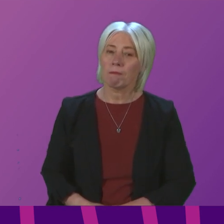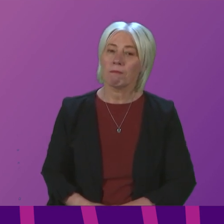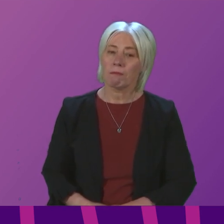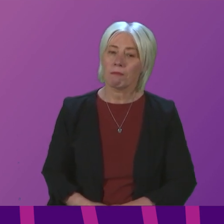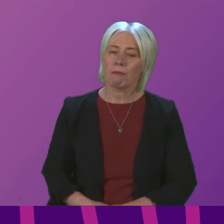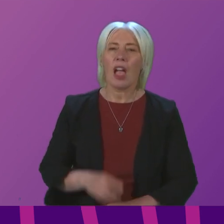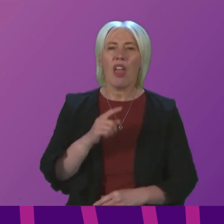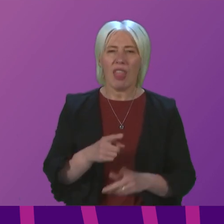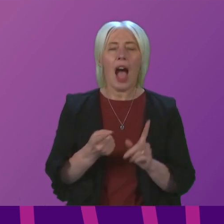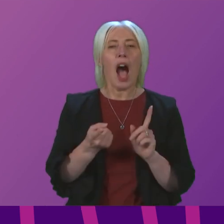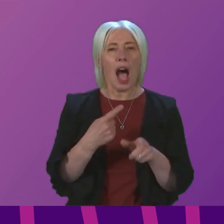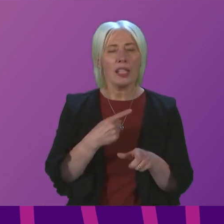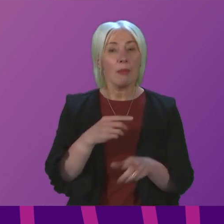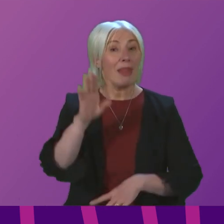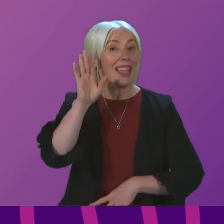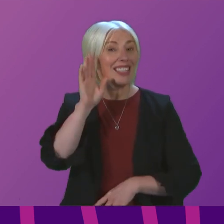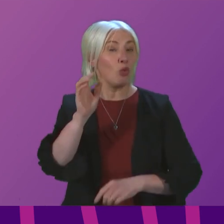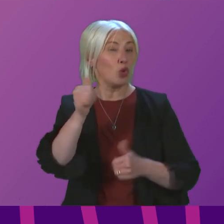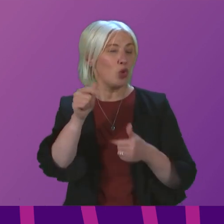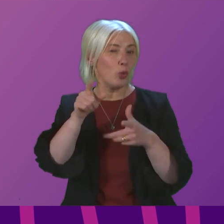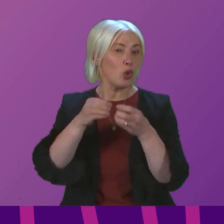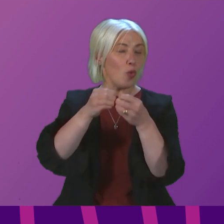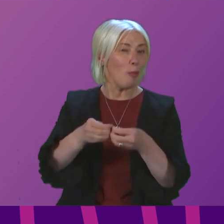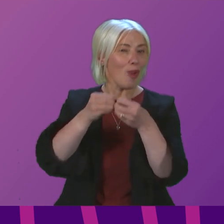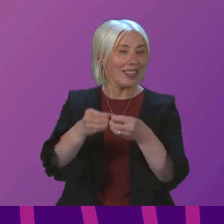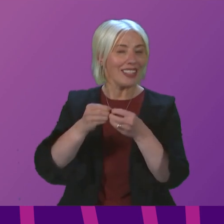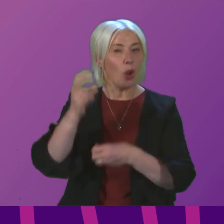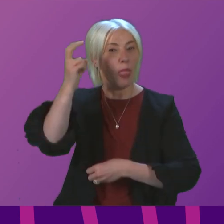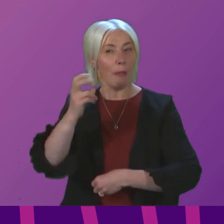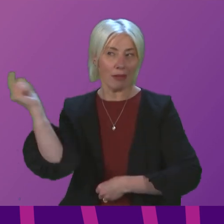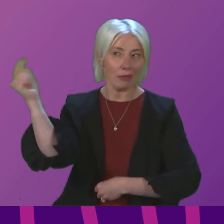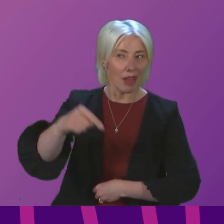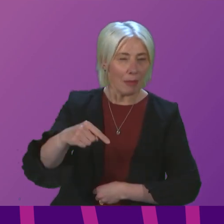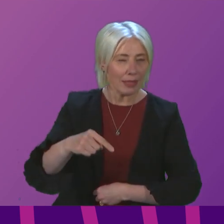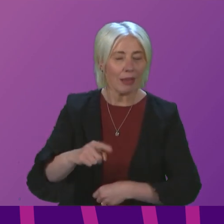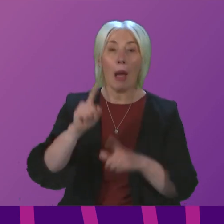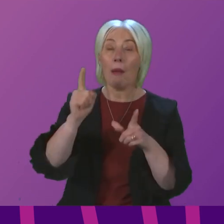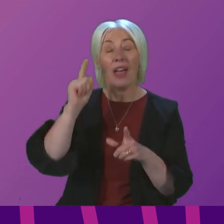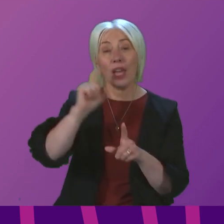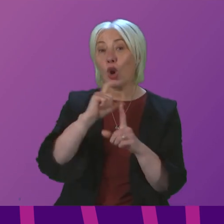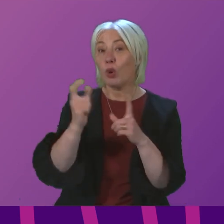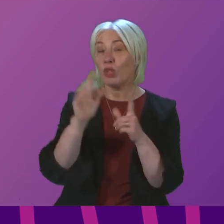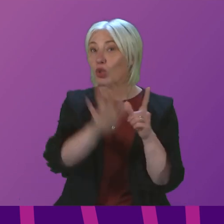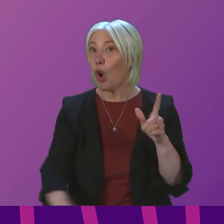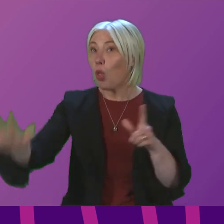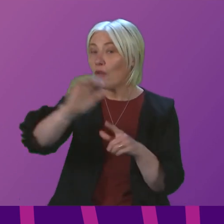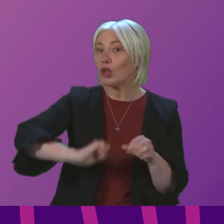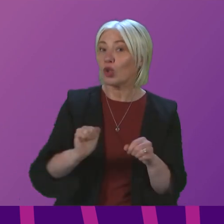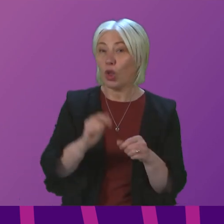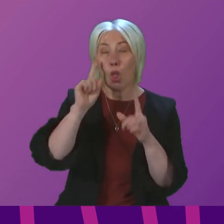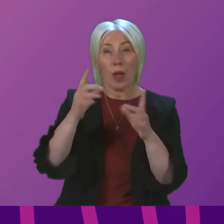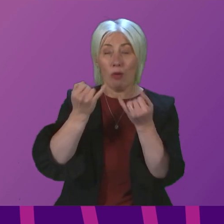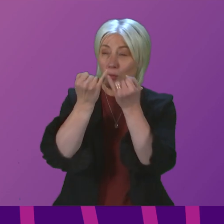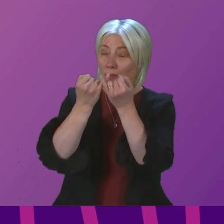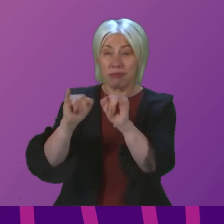That answer might have sounded good when you were practising on the gravy bus on the way in. But I think communities across the country can see how you've decimated local